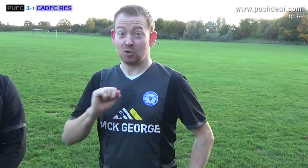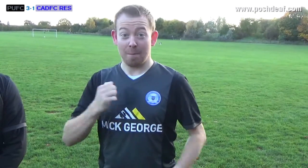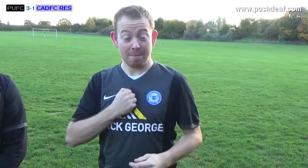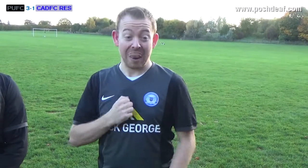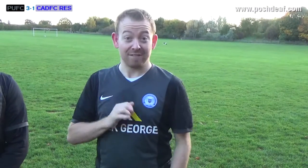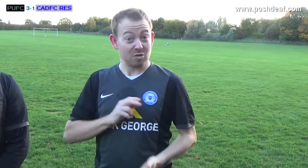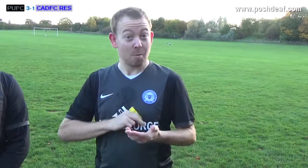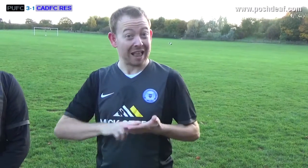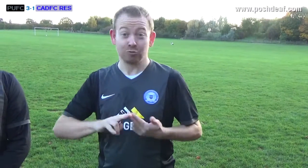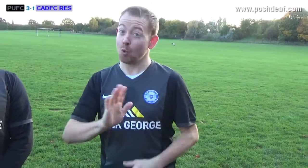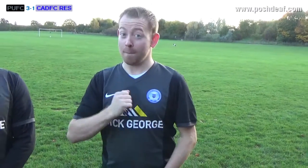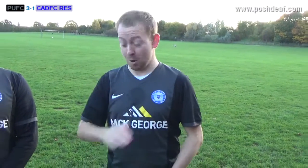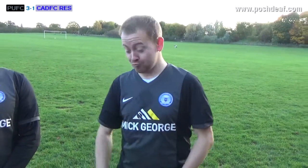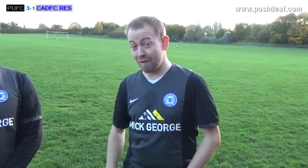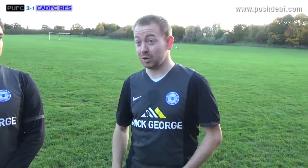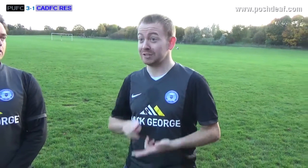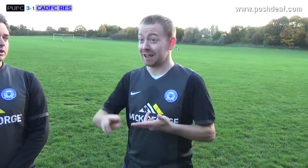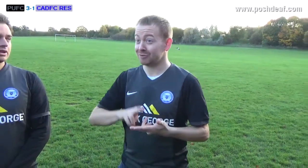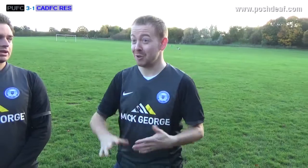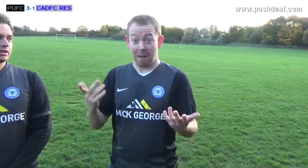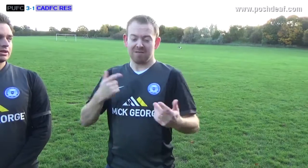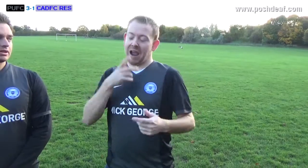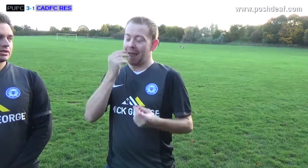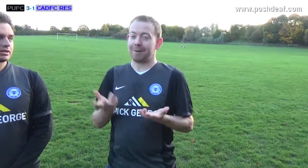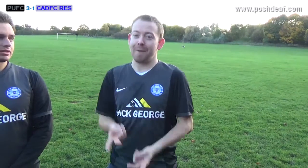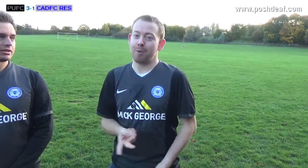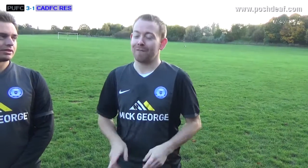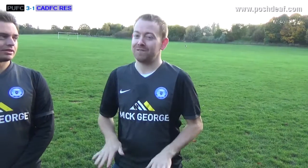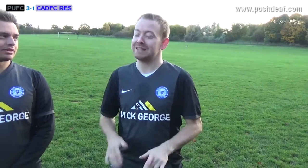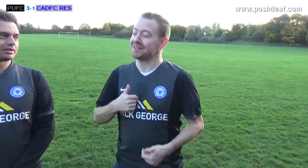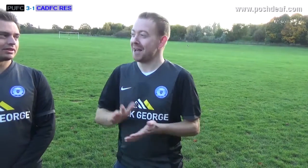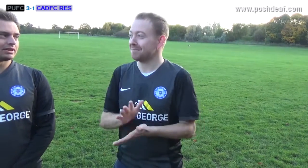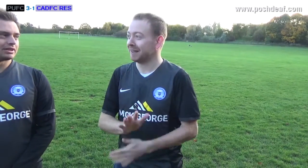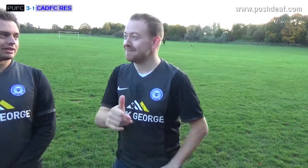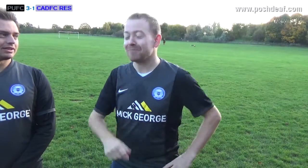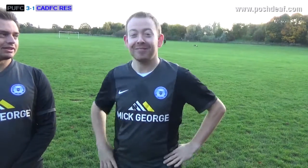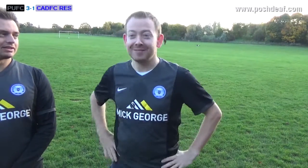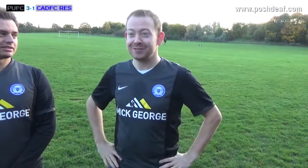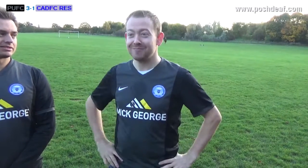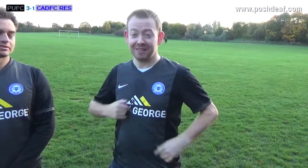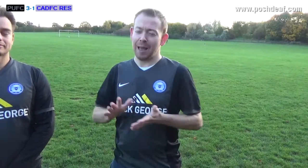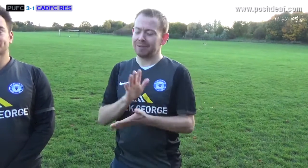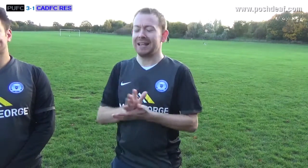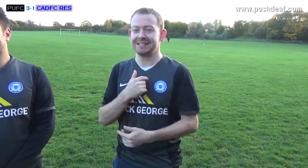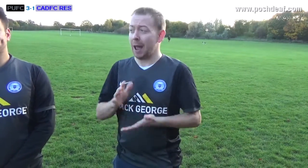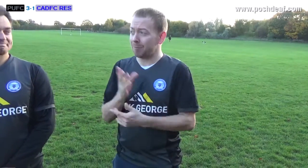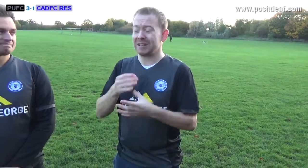Mine is like nothing. I don't really think we keep